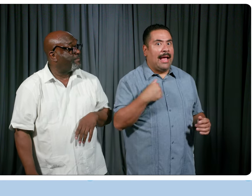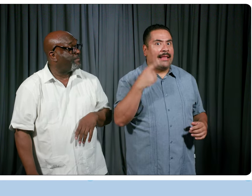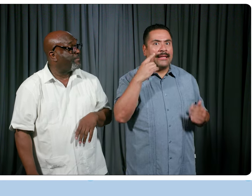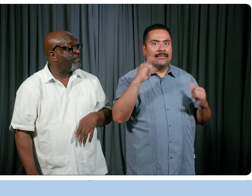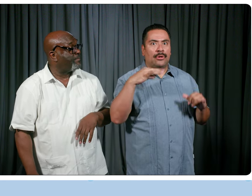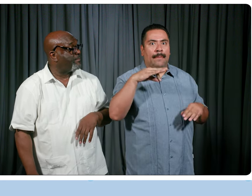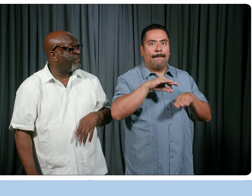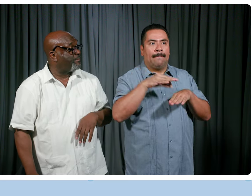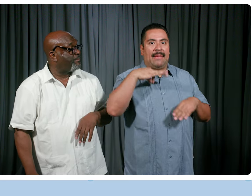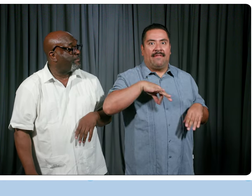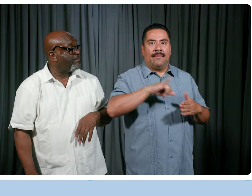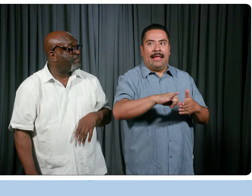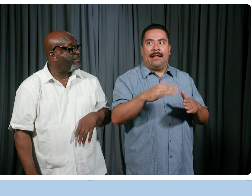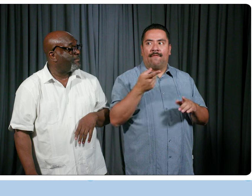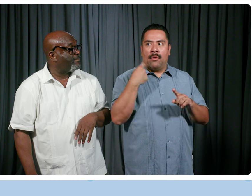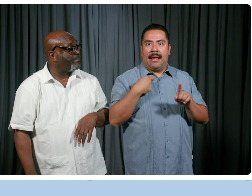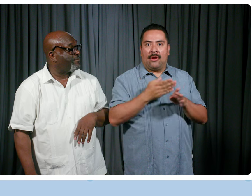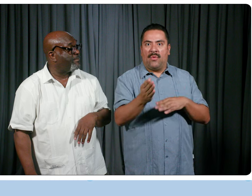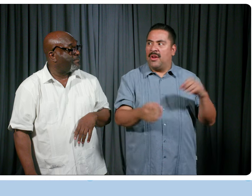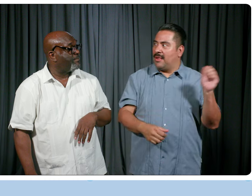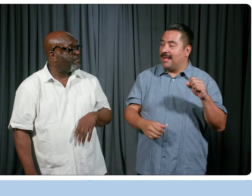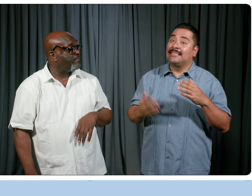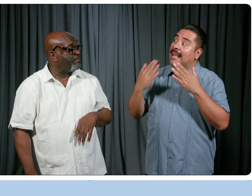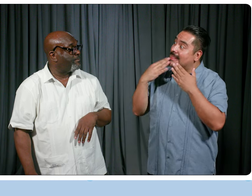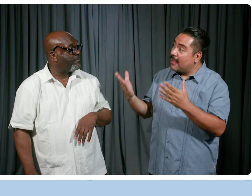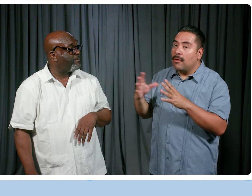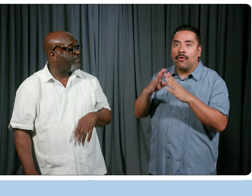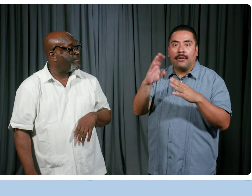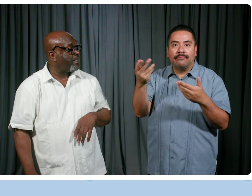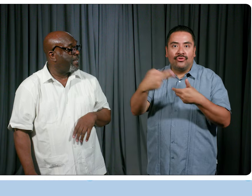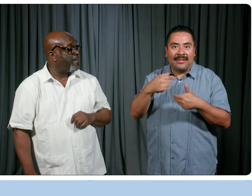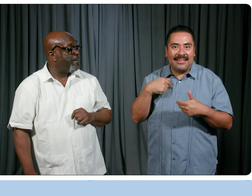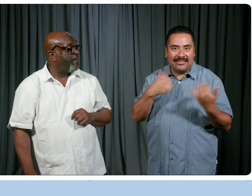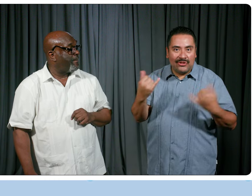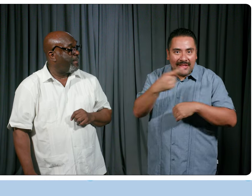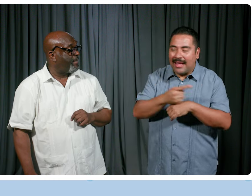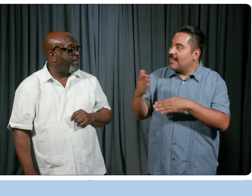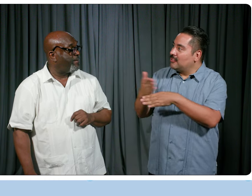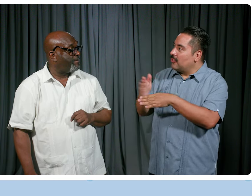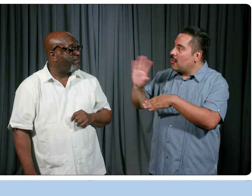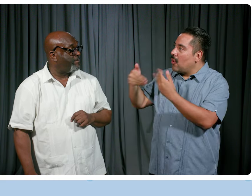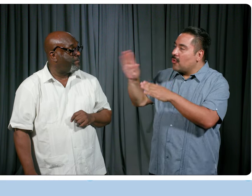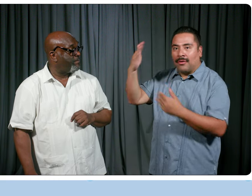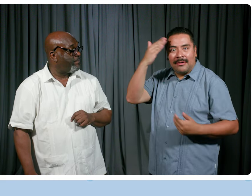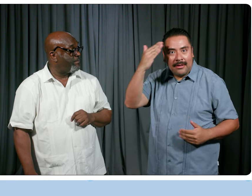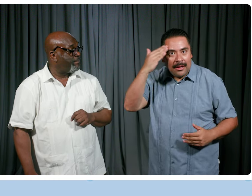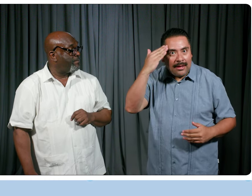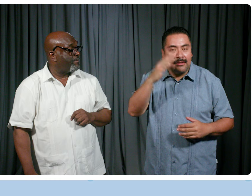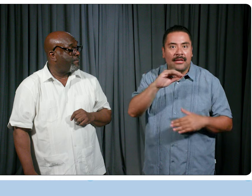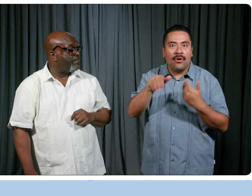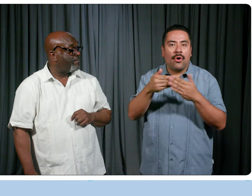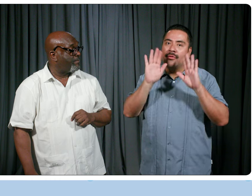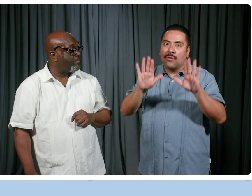still benefit from that in my career. Yes, for sure. Well, thank you. Thank you for being with us today and sharing all your knowledge and,